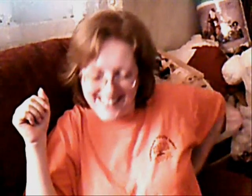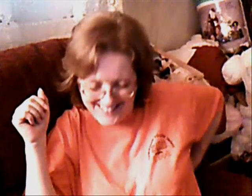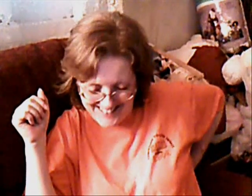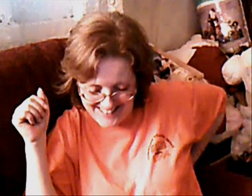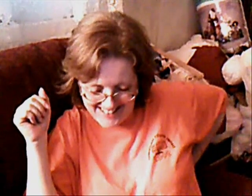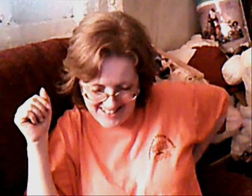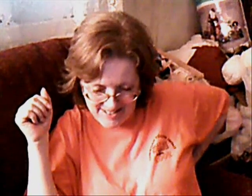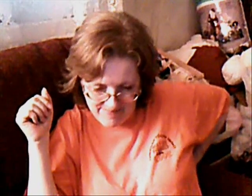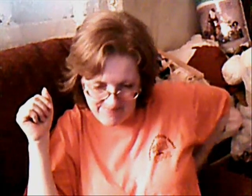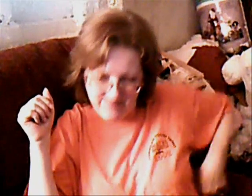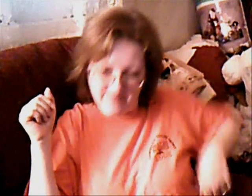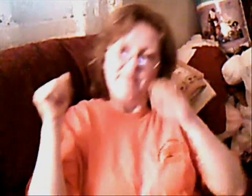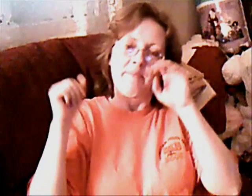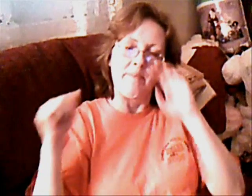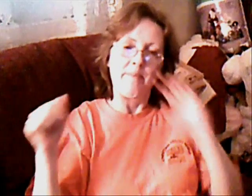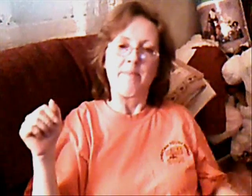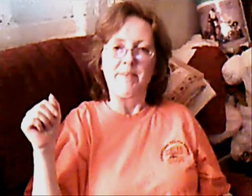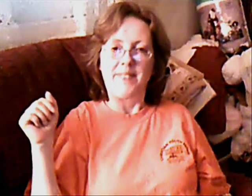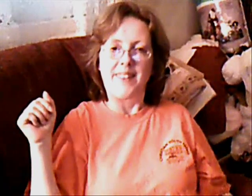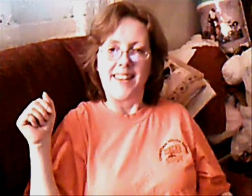God, to thee.